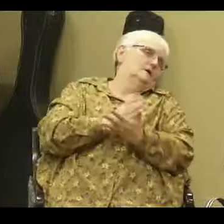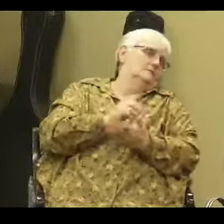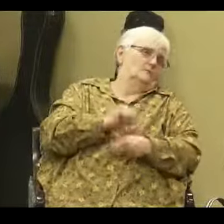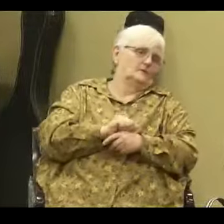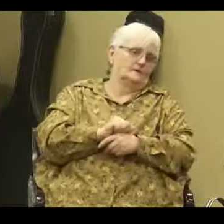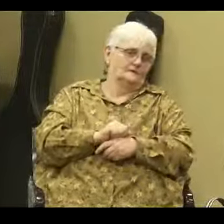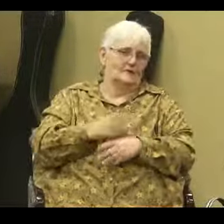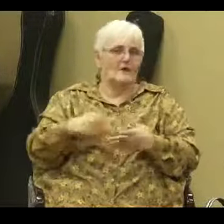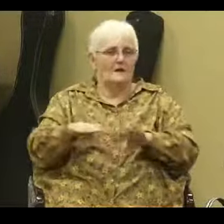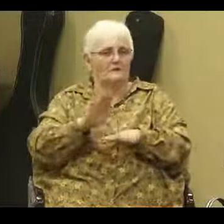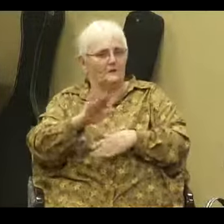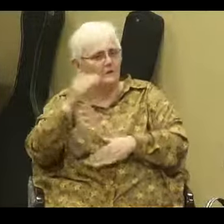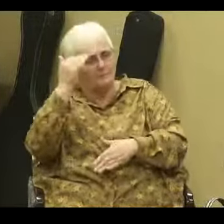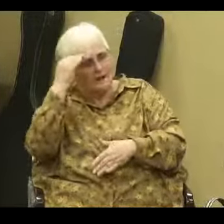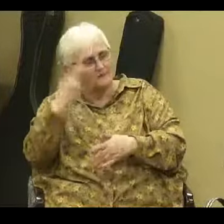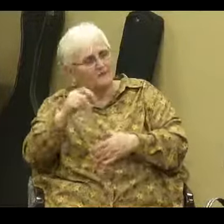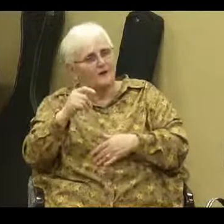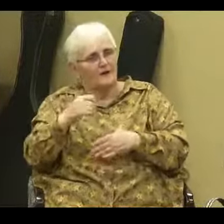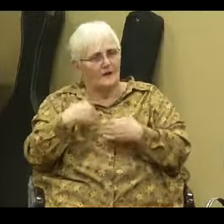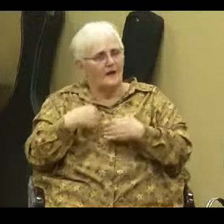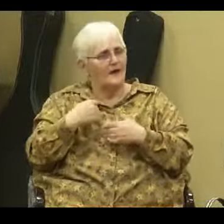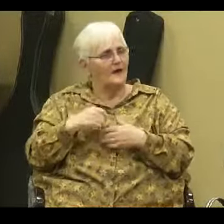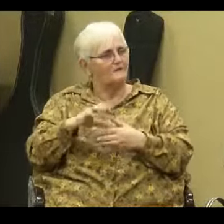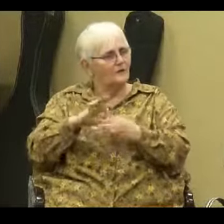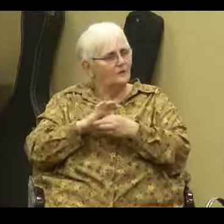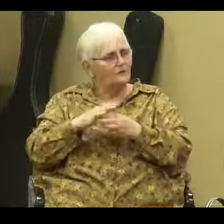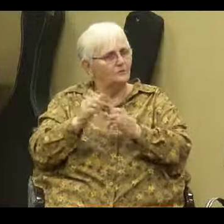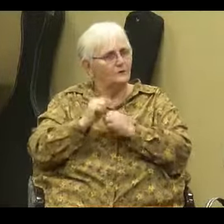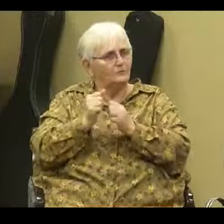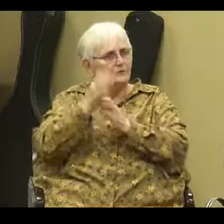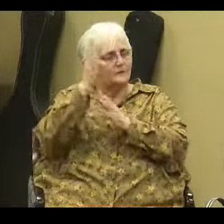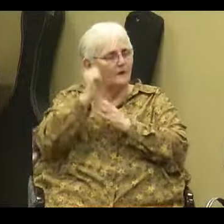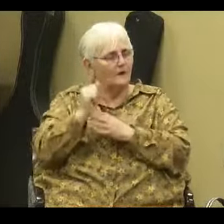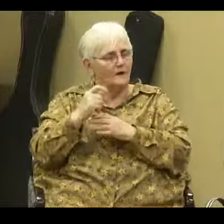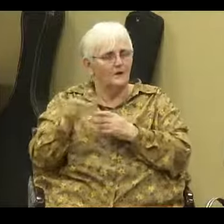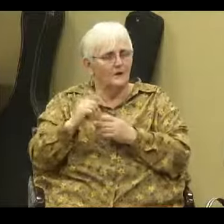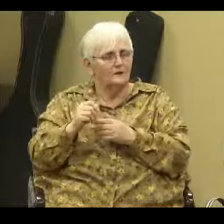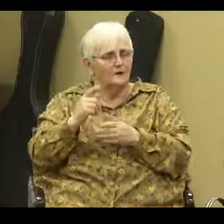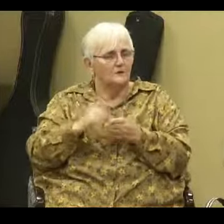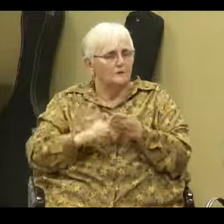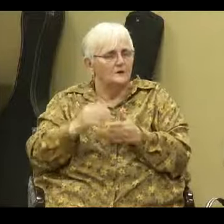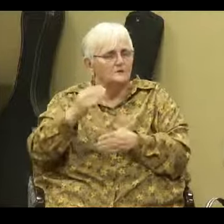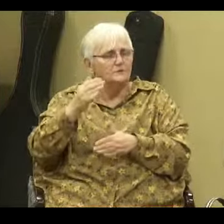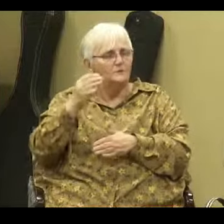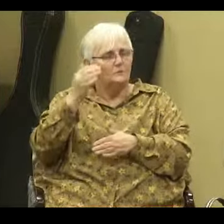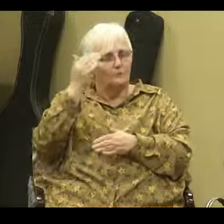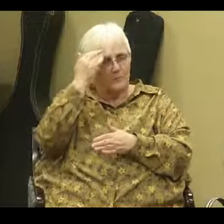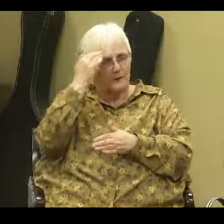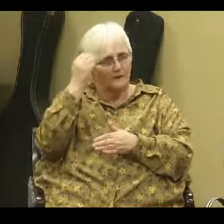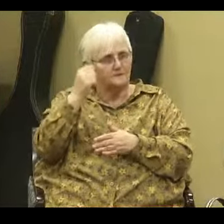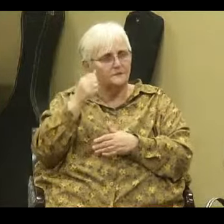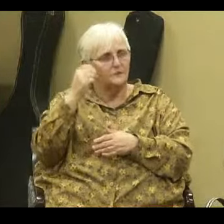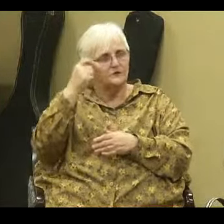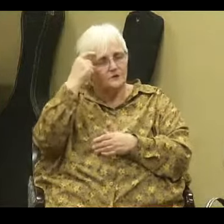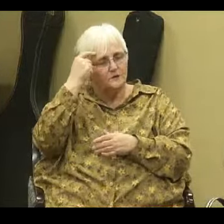happen to your mind if you try to have an intimate relationship with God, an intellect. It's not going to work.